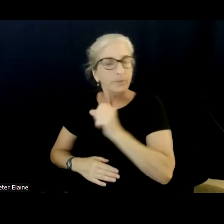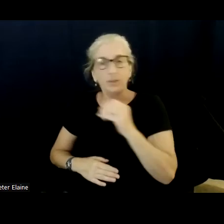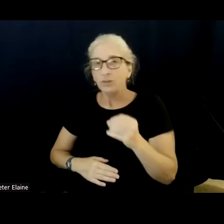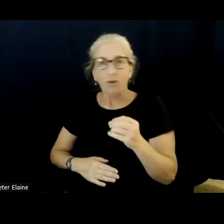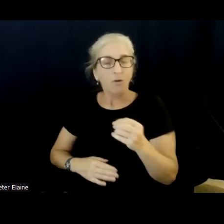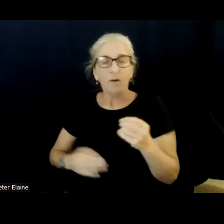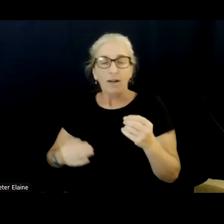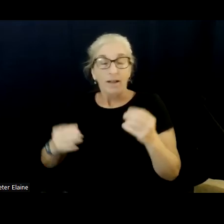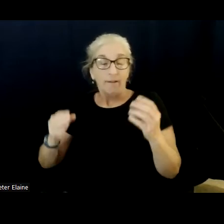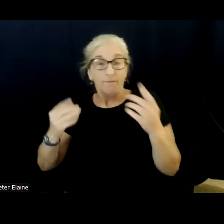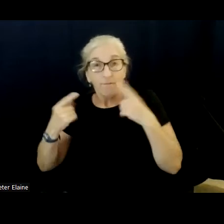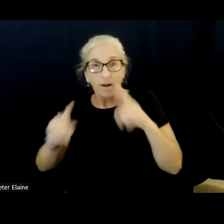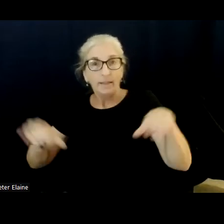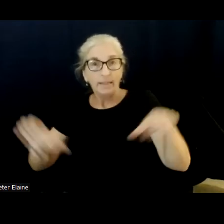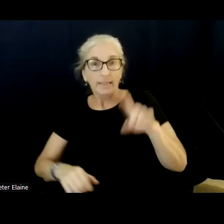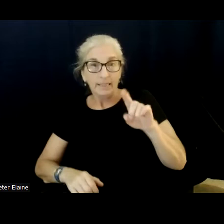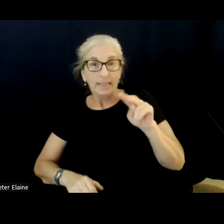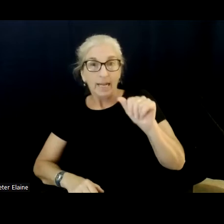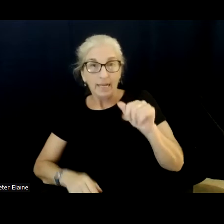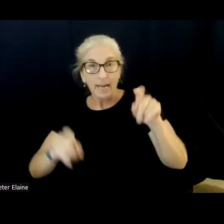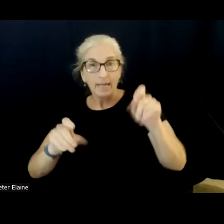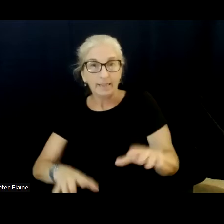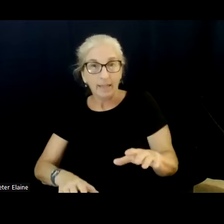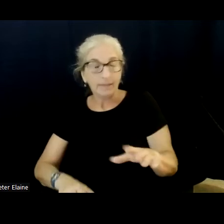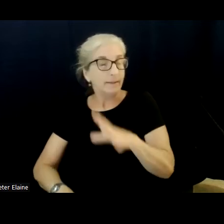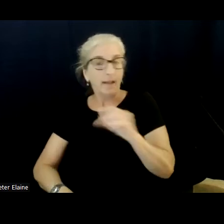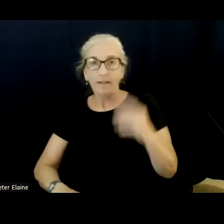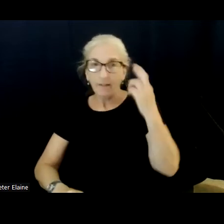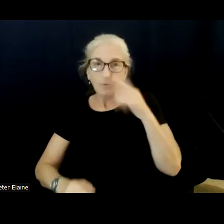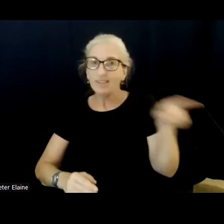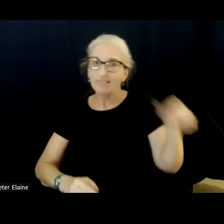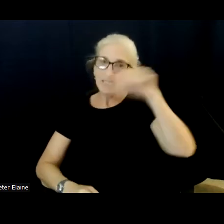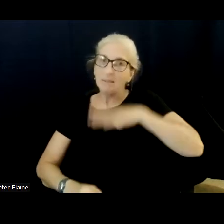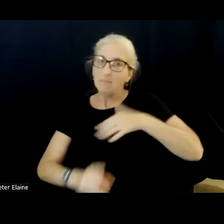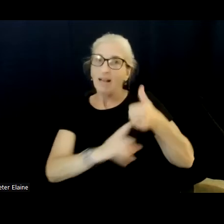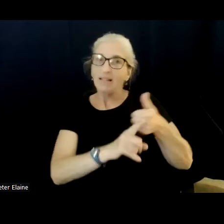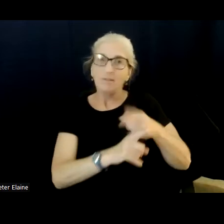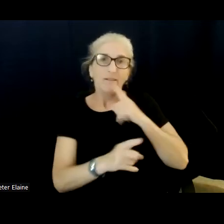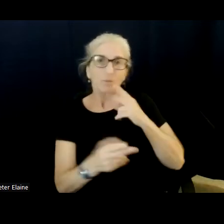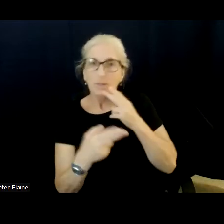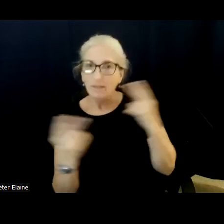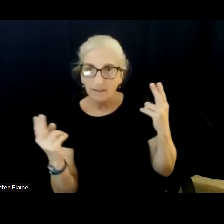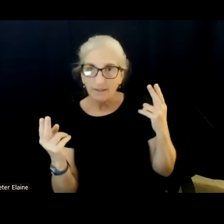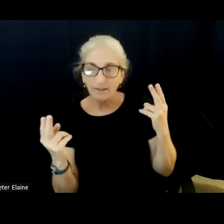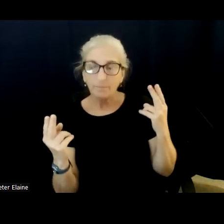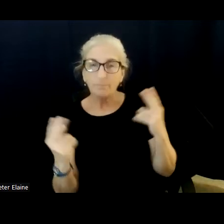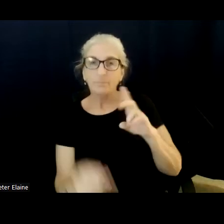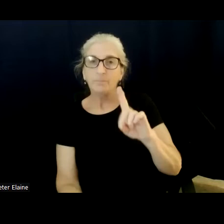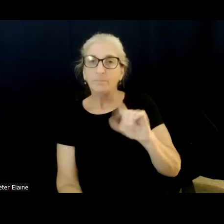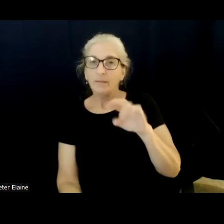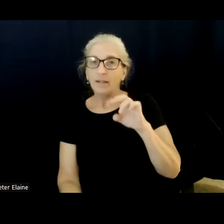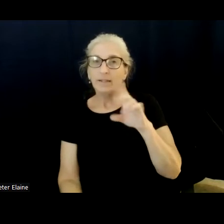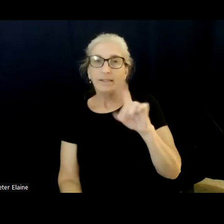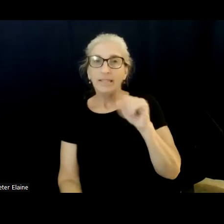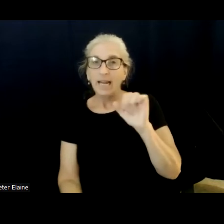a janitor in Arlington in the early 1980s, also with an intellectual disability. A woman was raped and